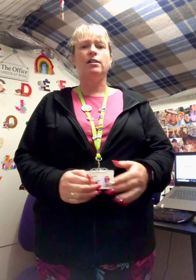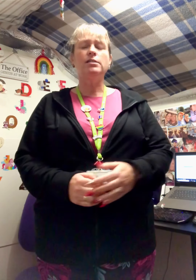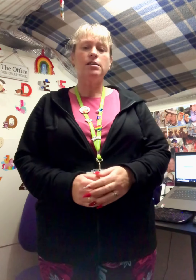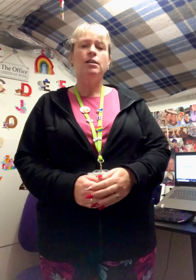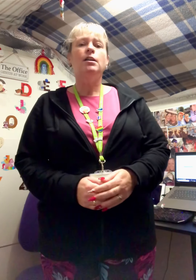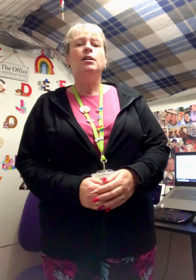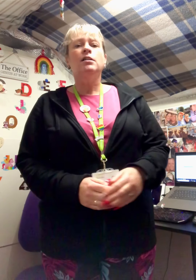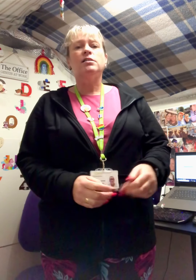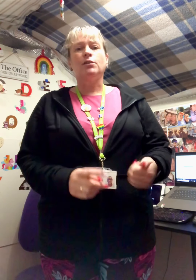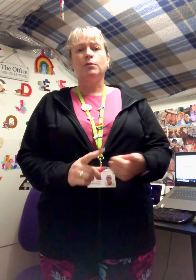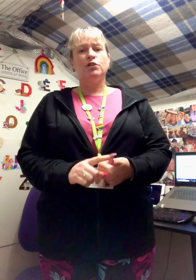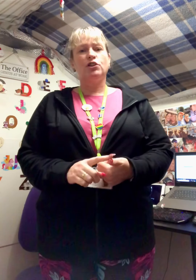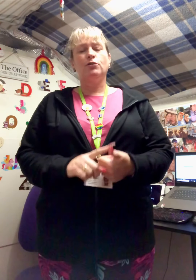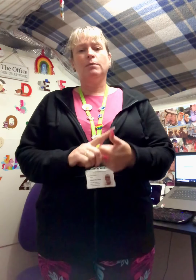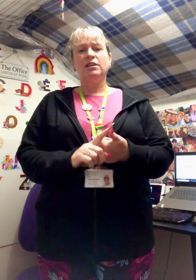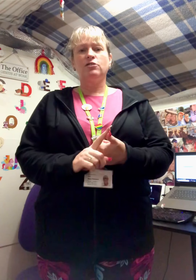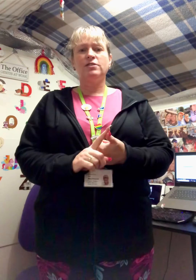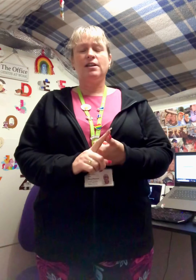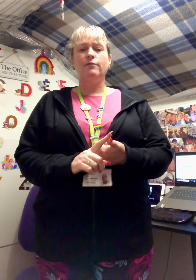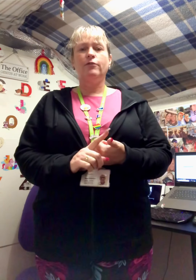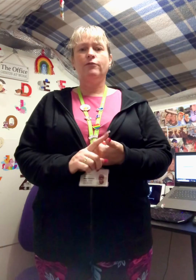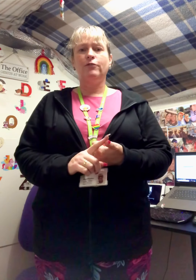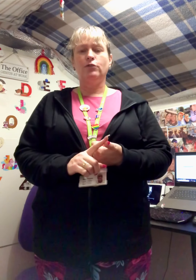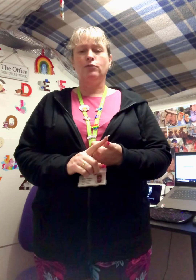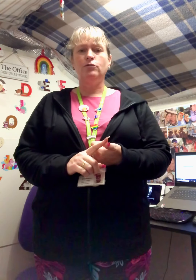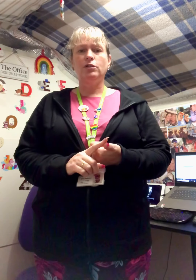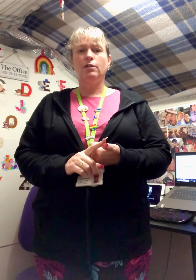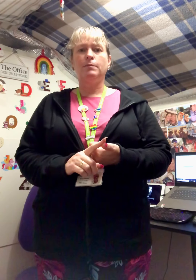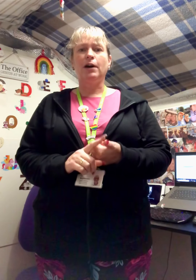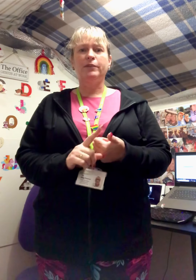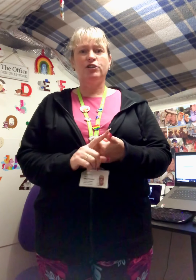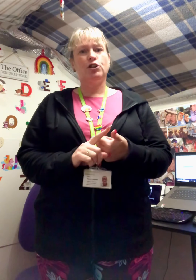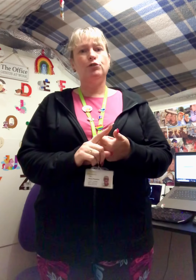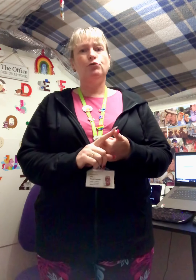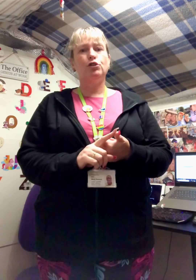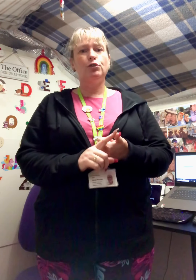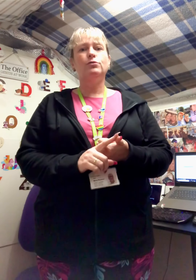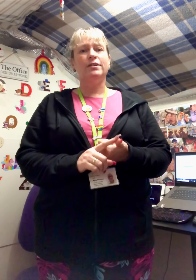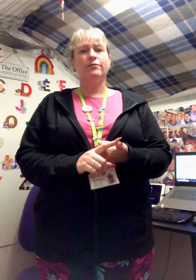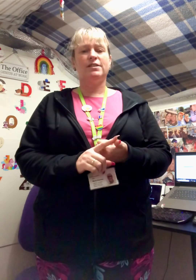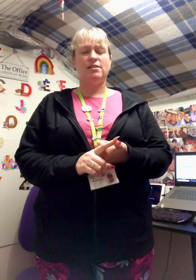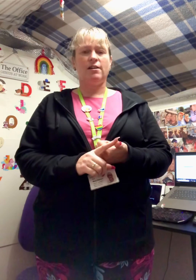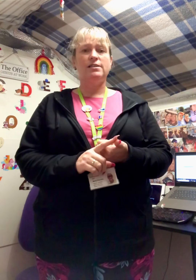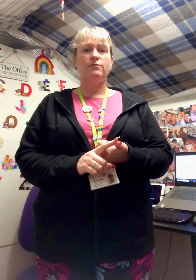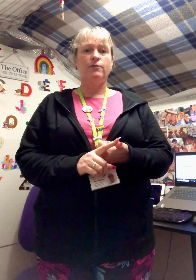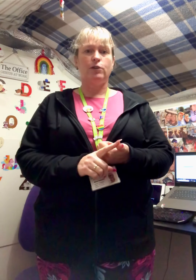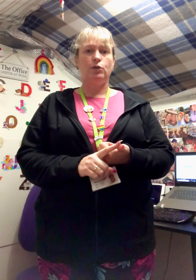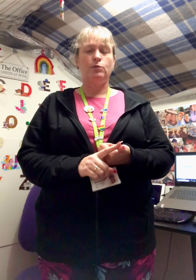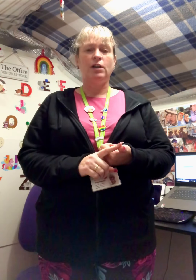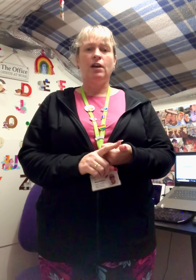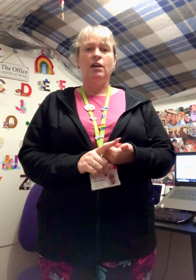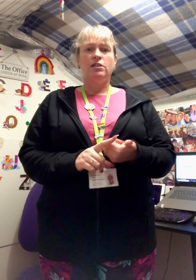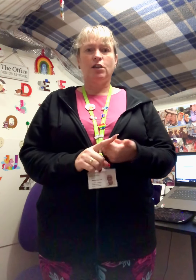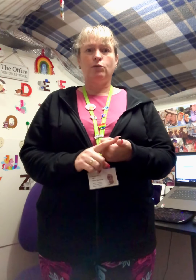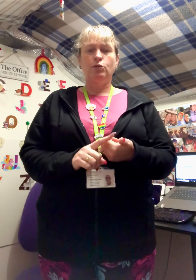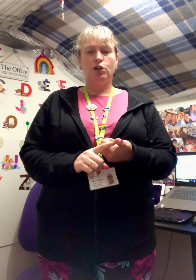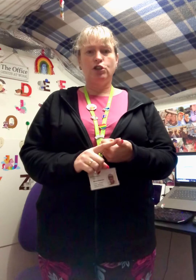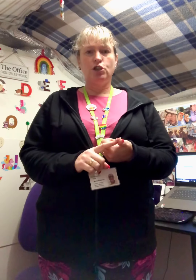so I'm going to show you a Makaton sign for food but I'm going to show you two different signs for food so you can choose